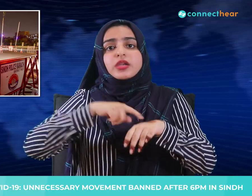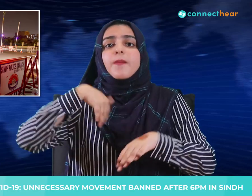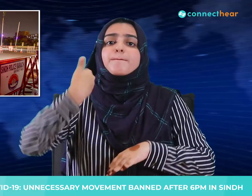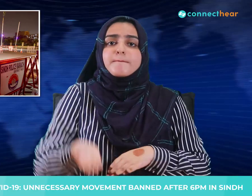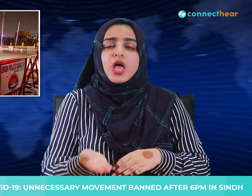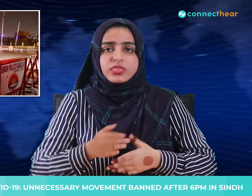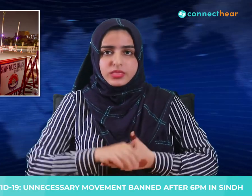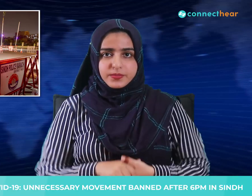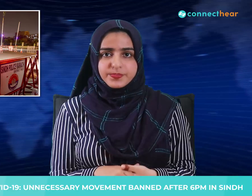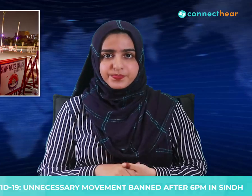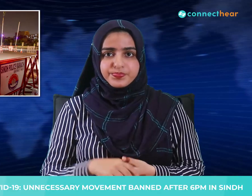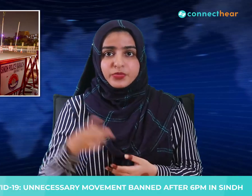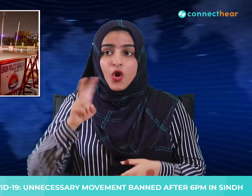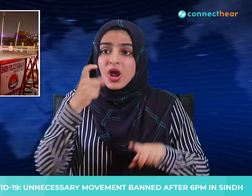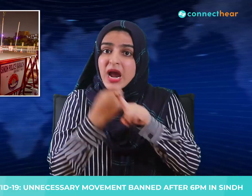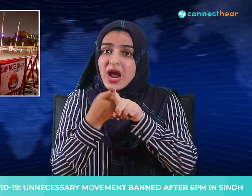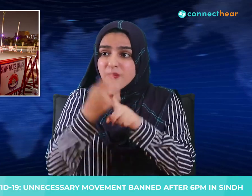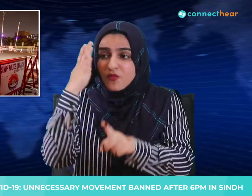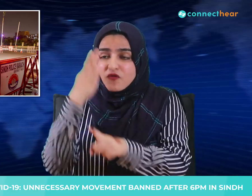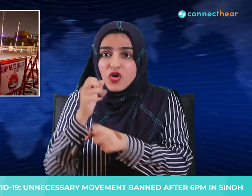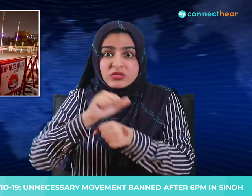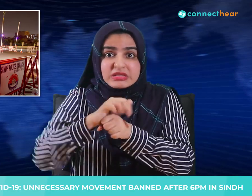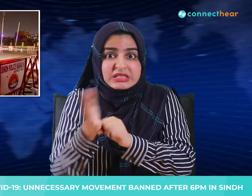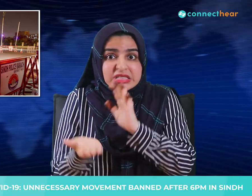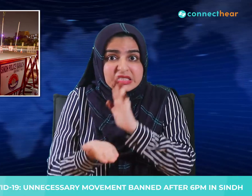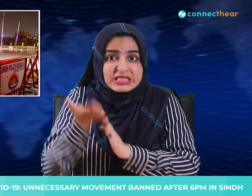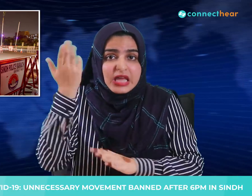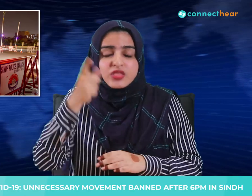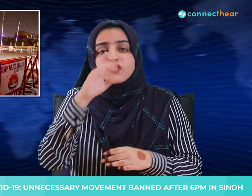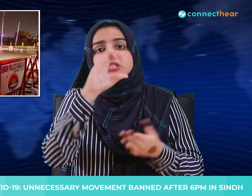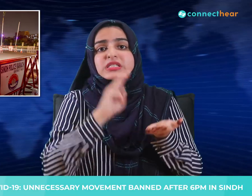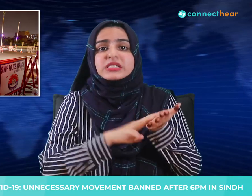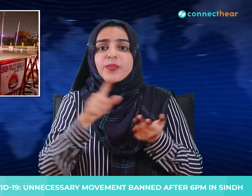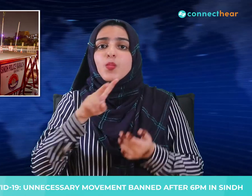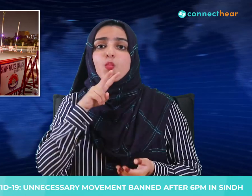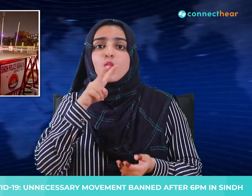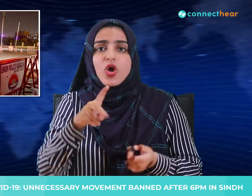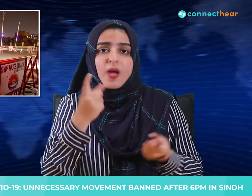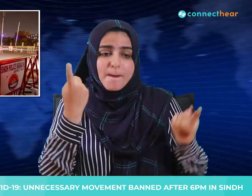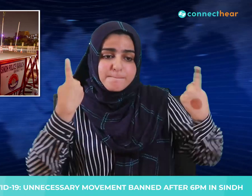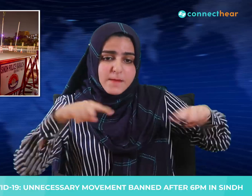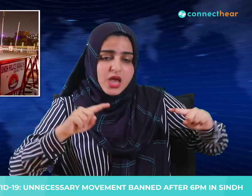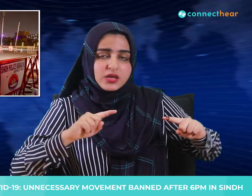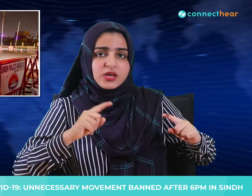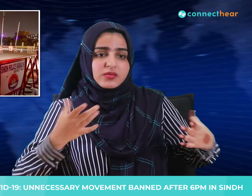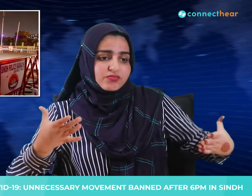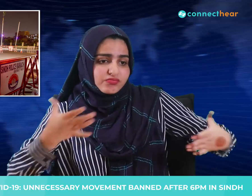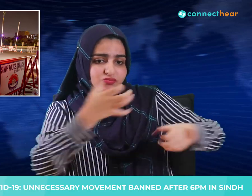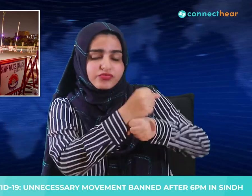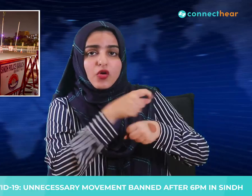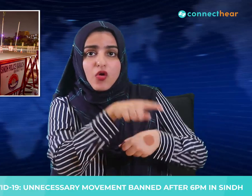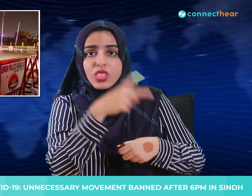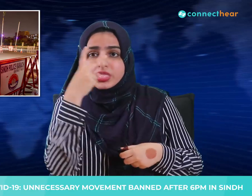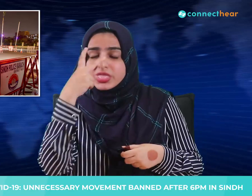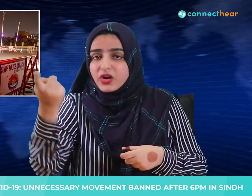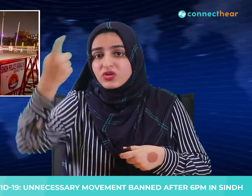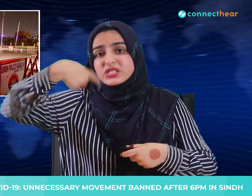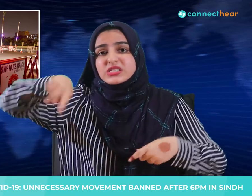COVID-19 spike, particularly in Karachi, the Chief Minister constituted a Ministerial Committee to sensitize all the